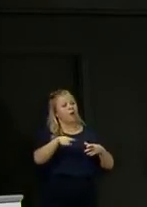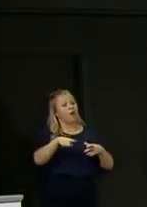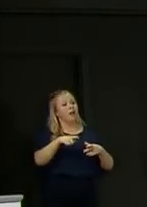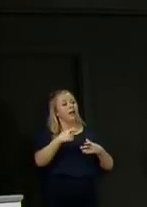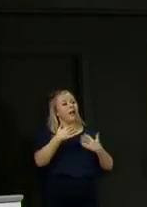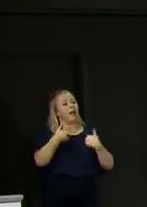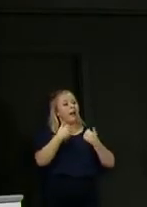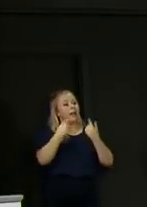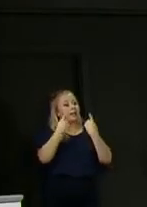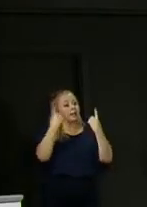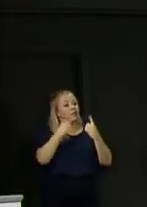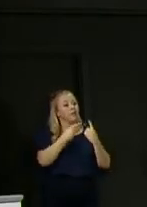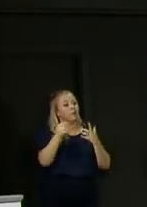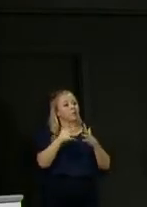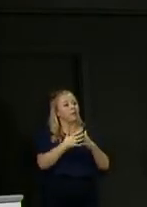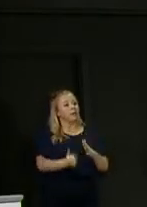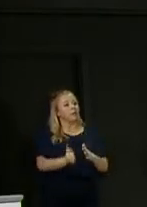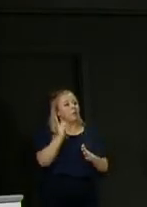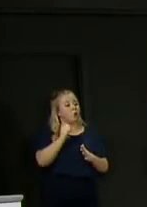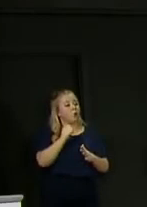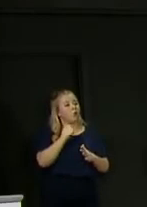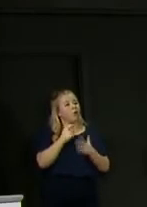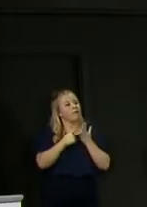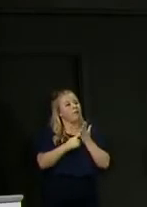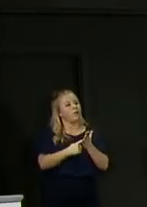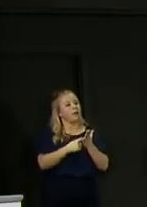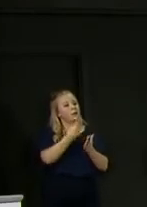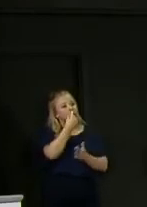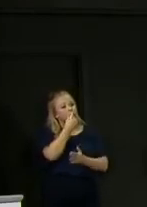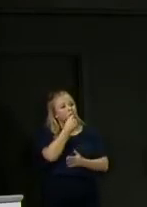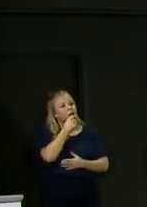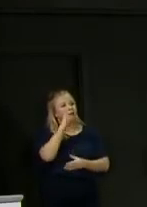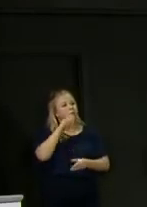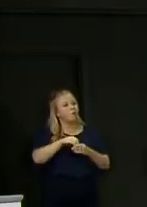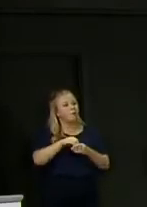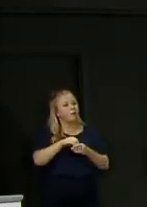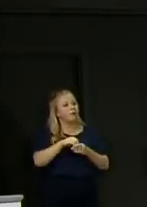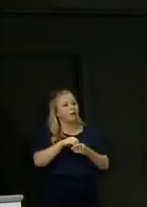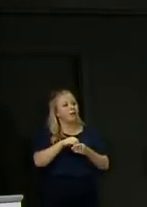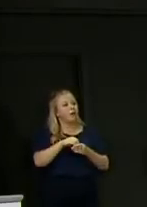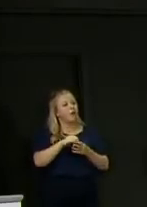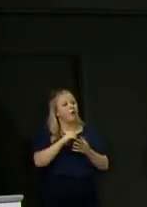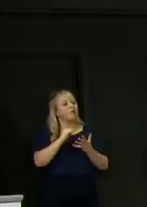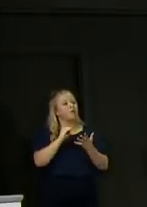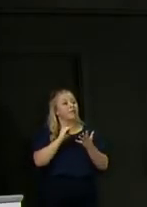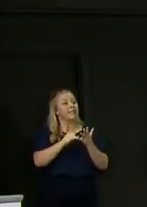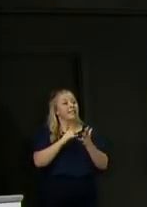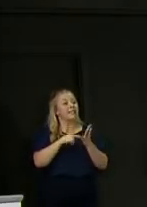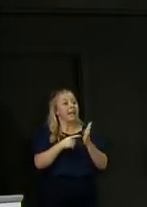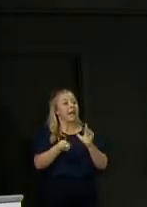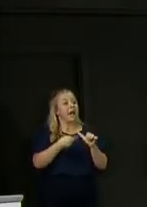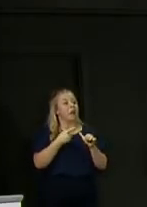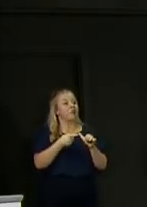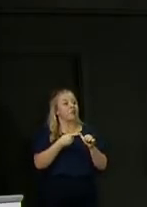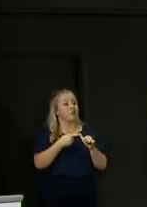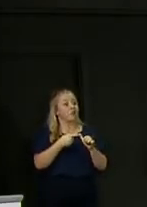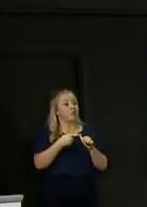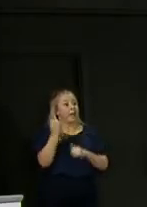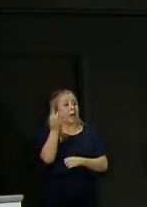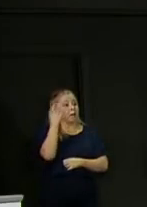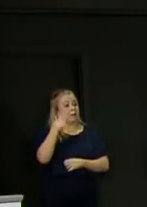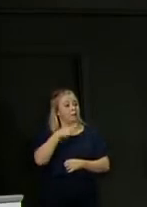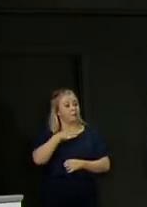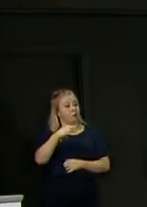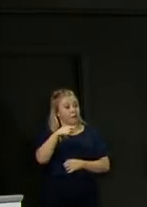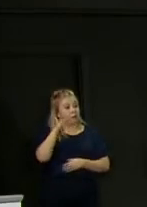ago referred to possible involvement of St Andrew's ambulance volunteers. I just wondered, are they still going to